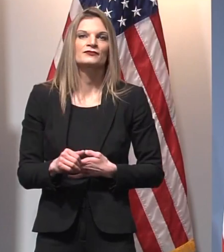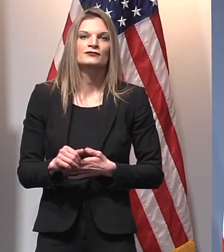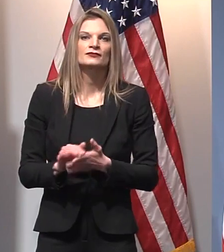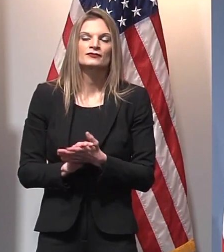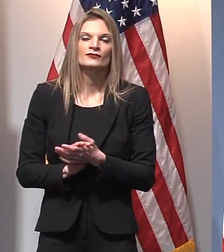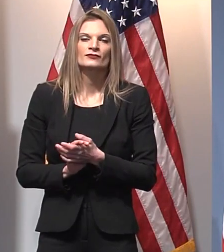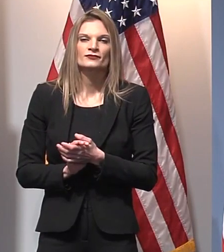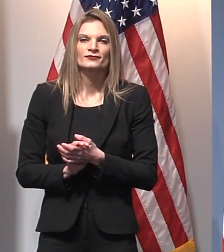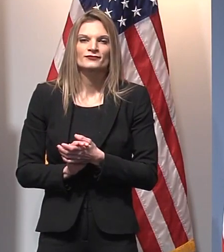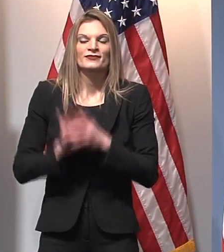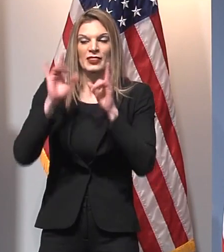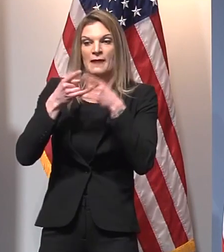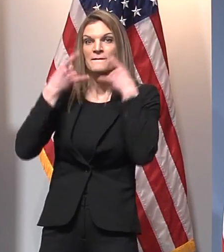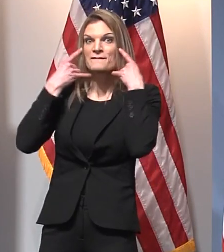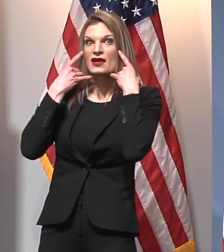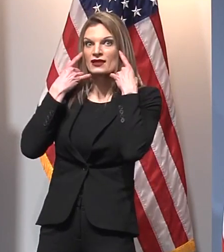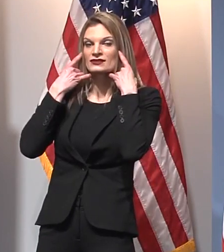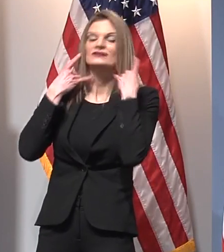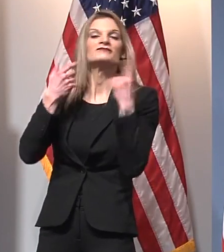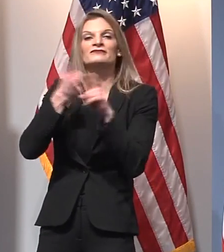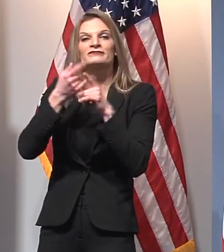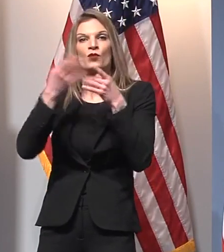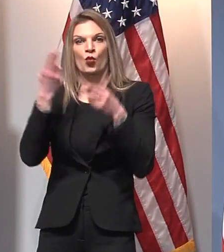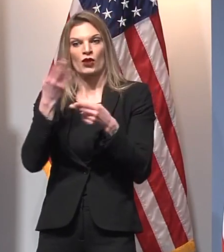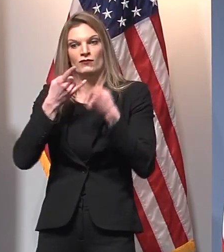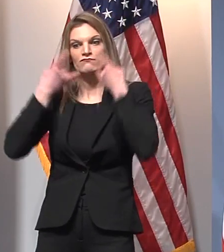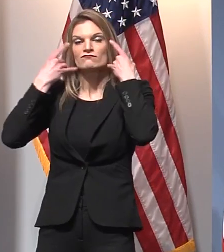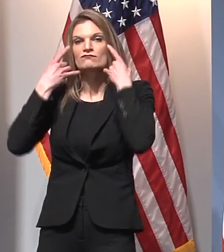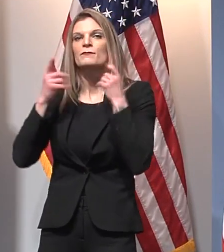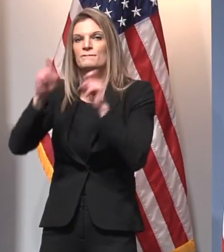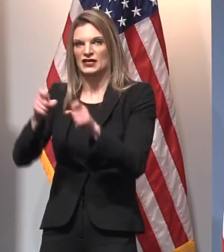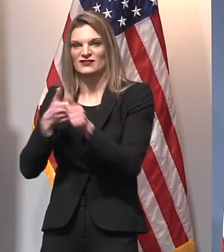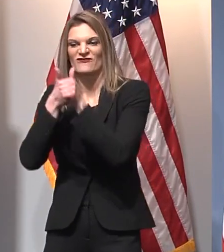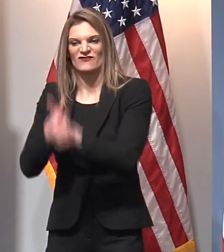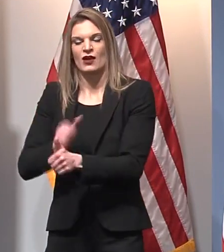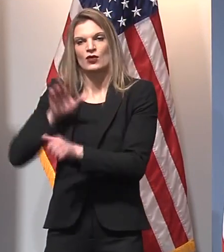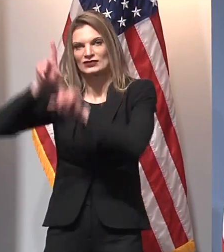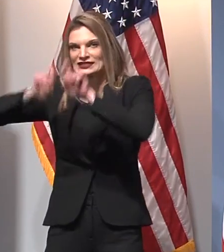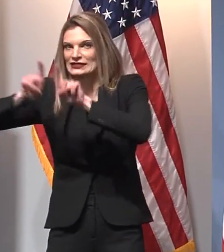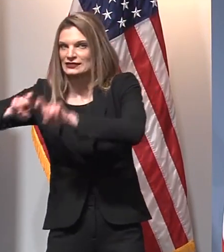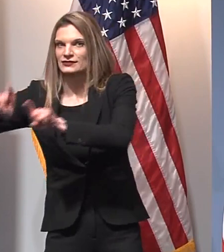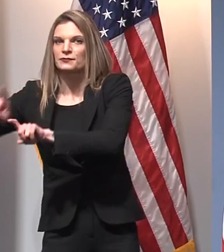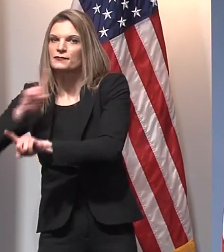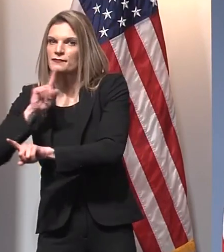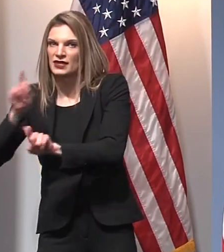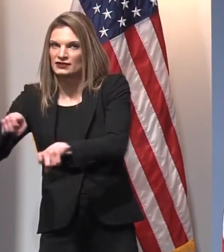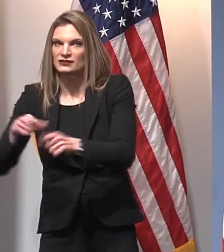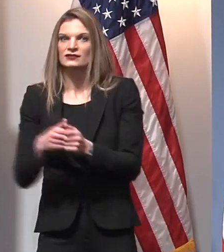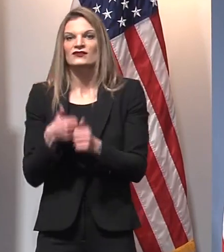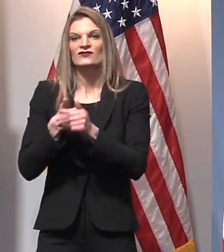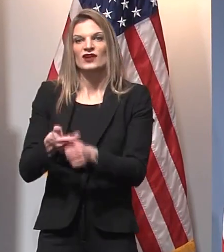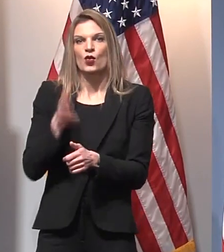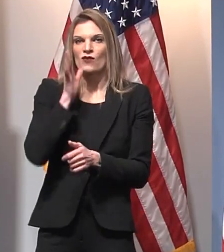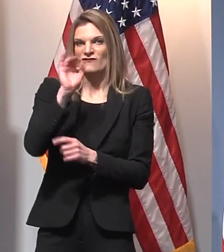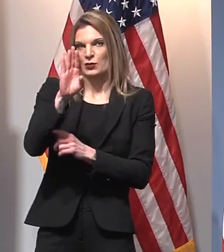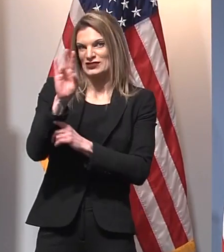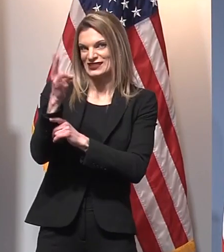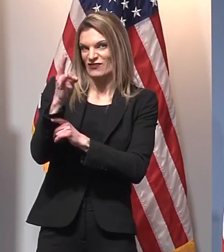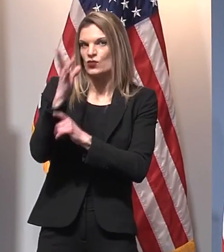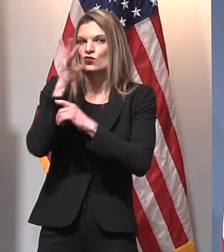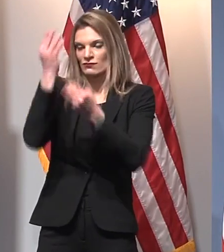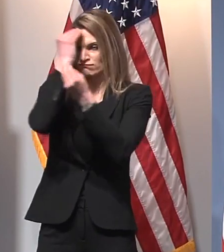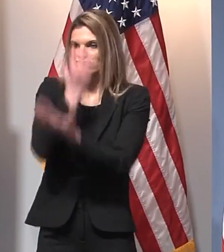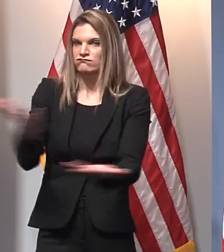tested consistent with the testing protocol that will be specified in the department's guidance for athletics to be issued February 7th.